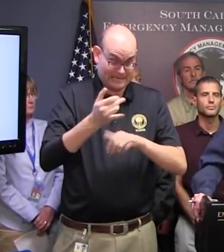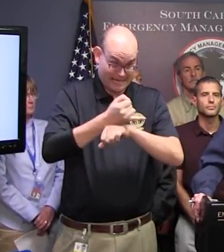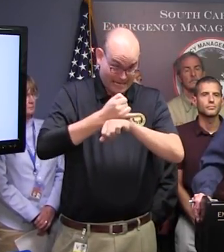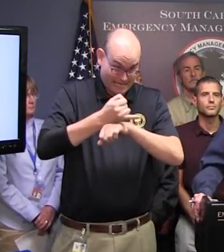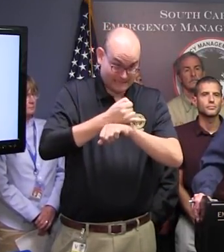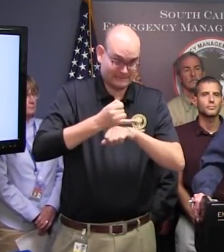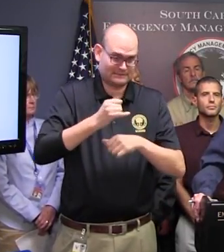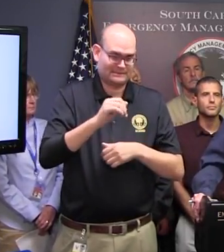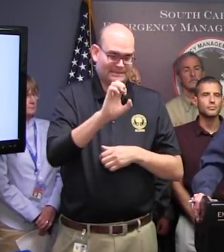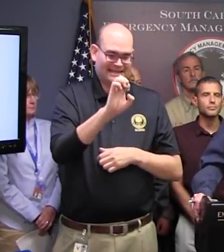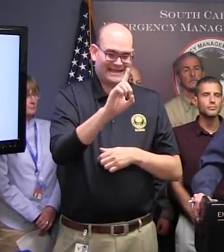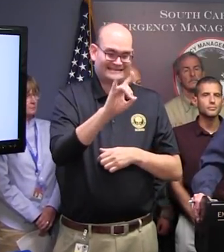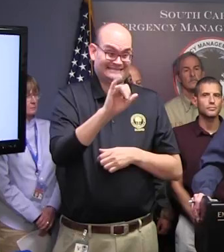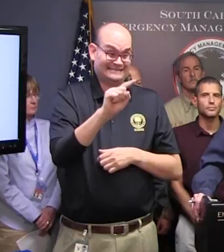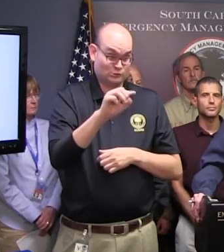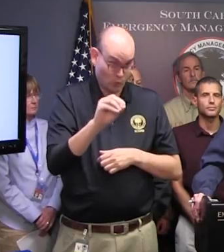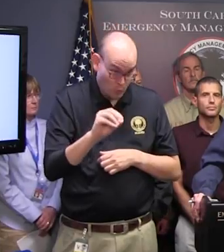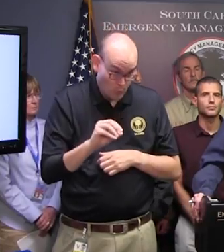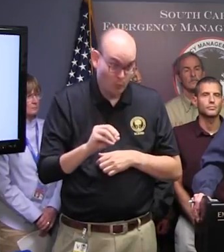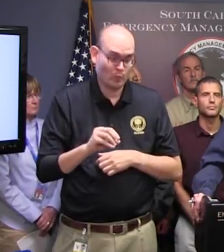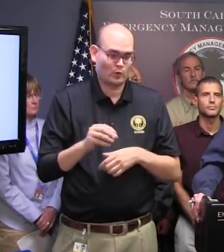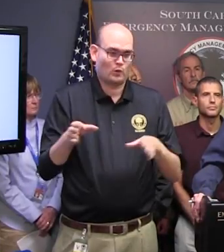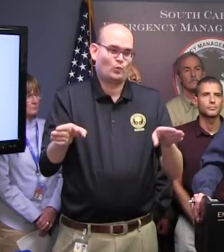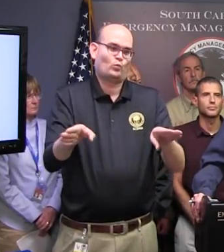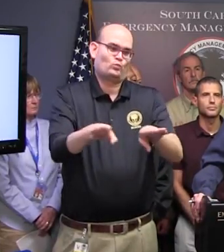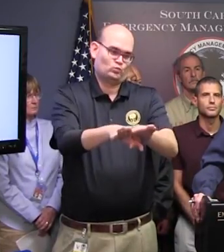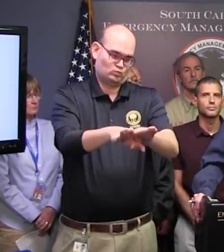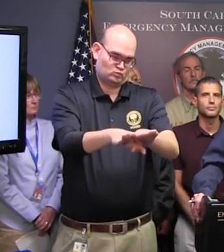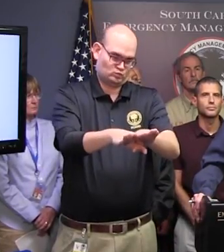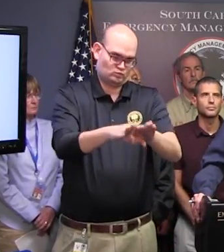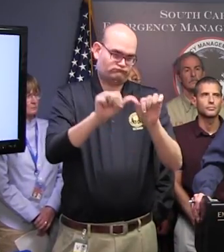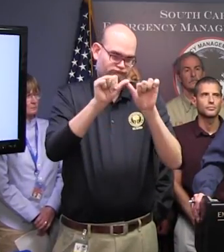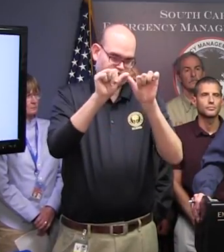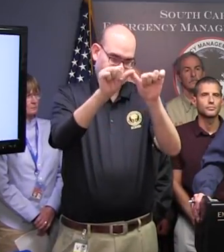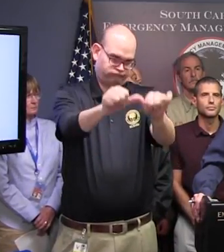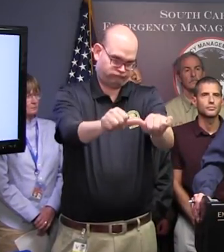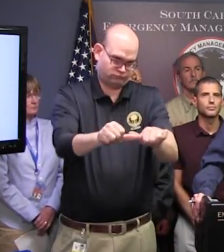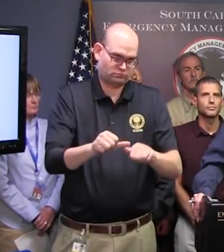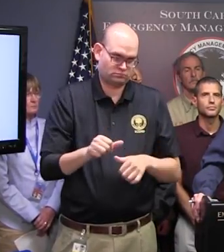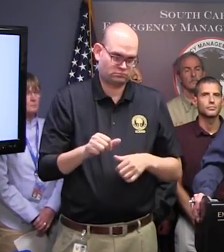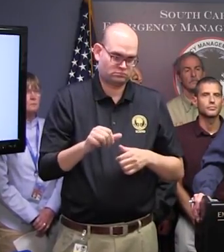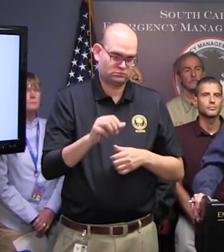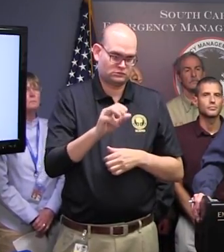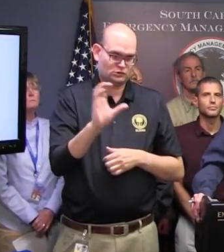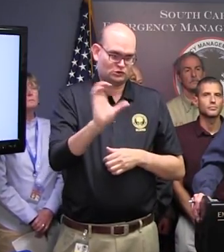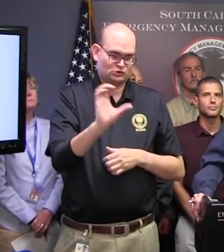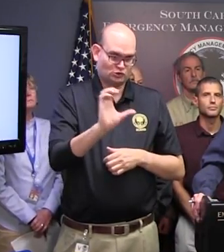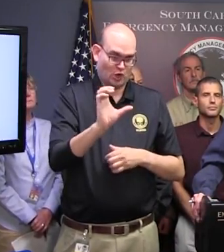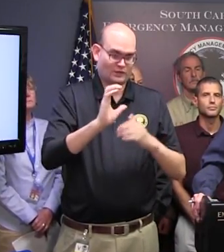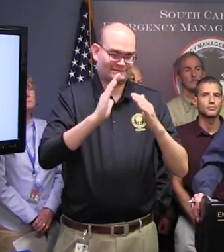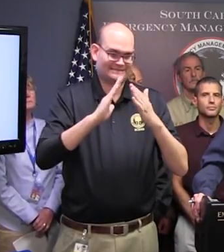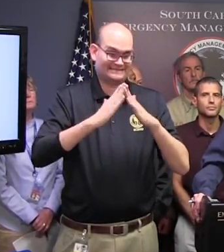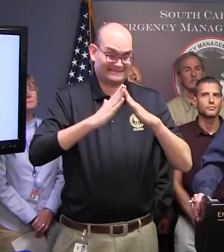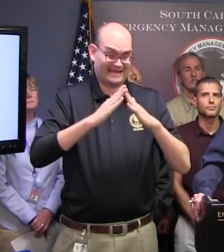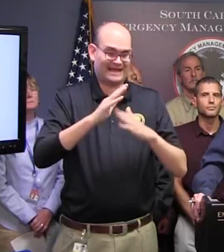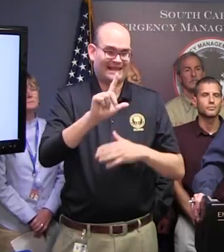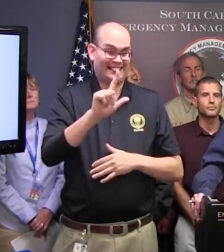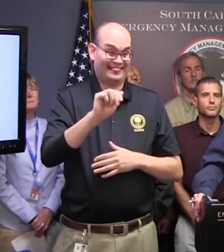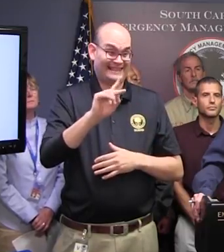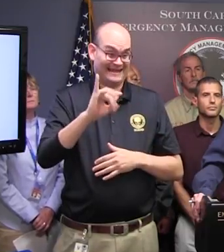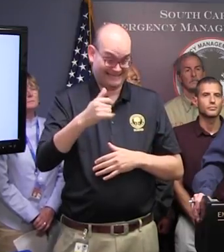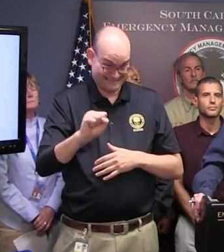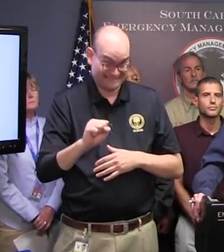closed indefinitely for the evacuations. Charlestown Landing in Charleston will be closed today in anticipation